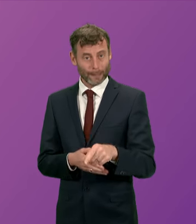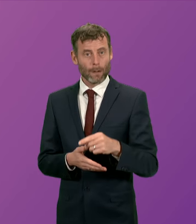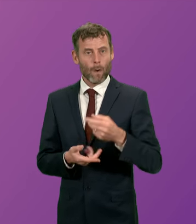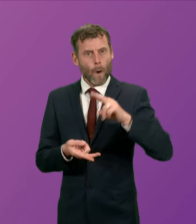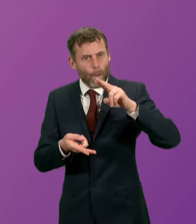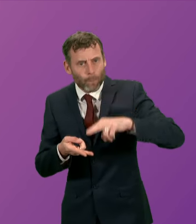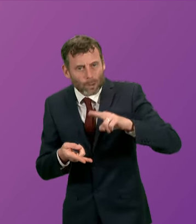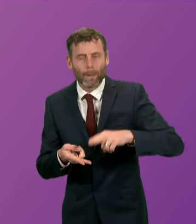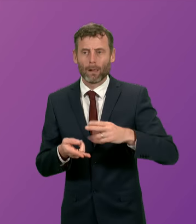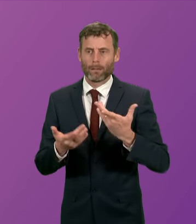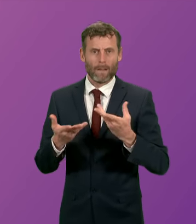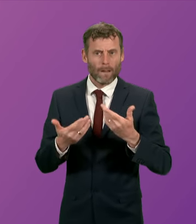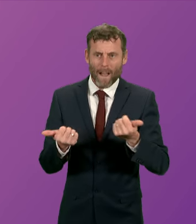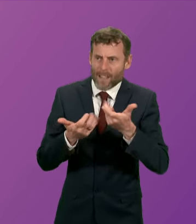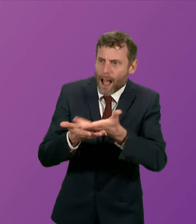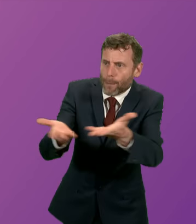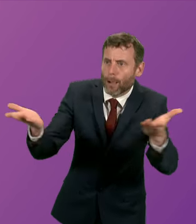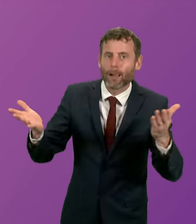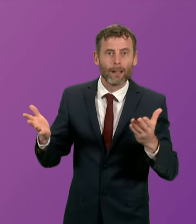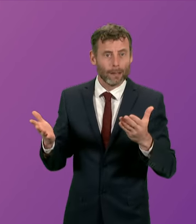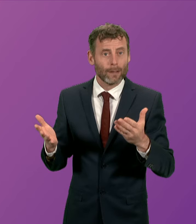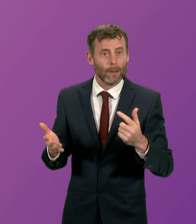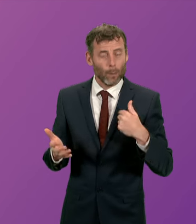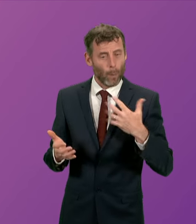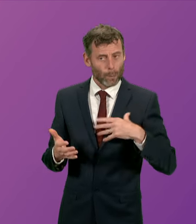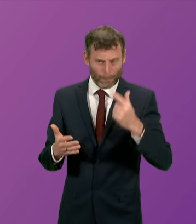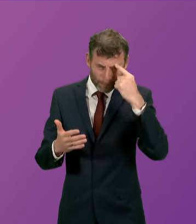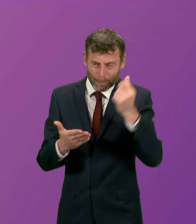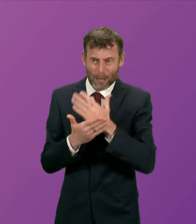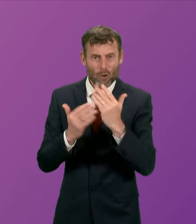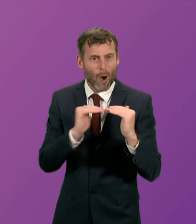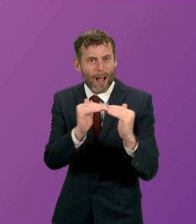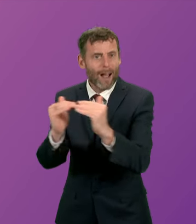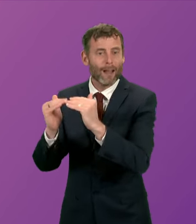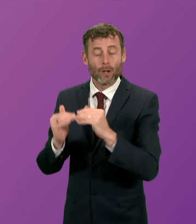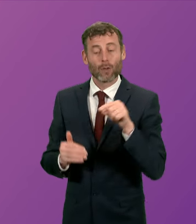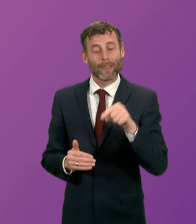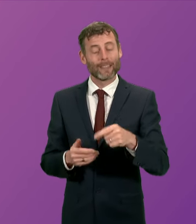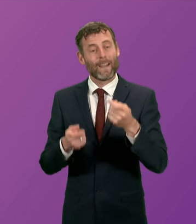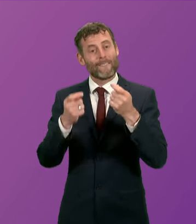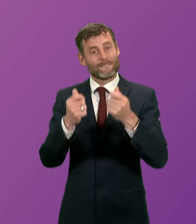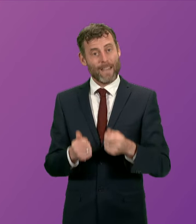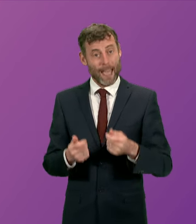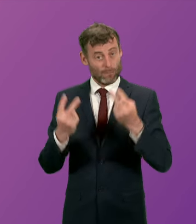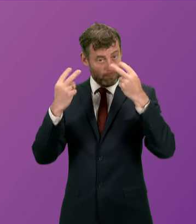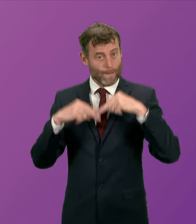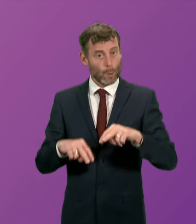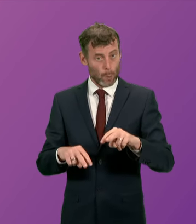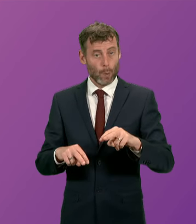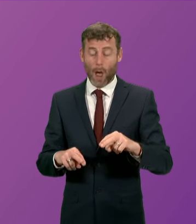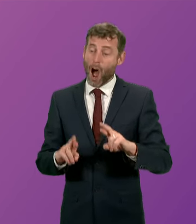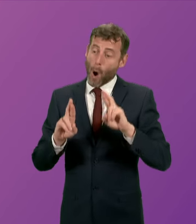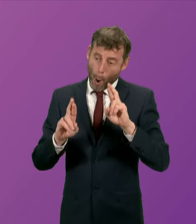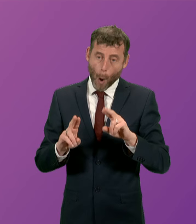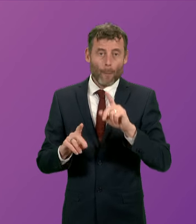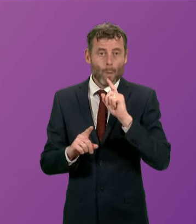shared across government business and society and I hope that some of the thinking within the fares fair review can lead to a different outcome being taken